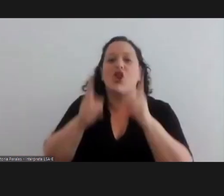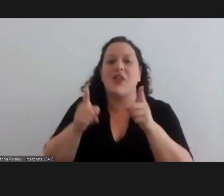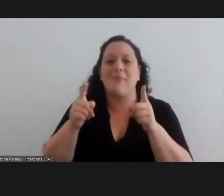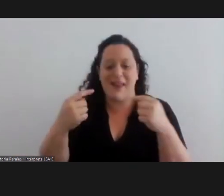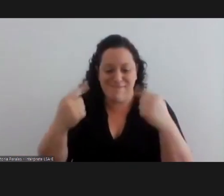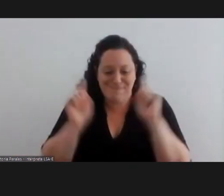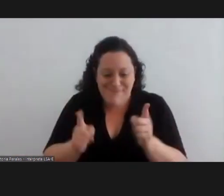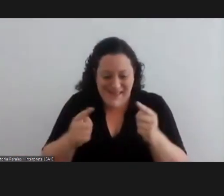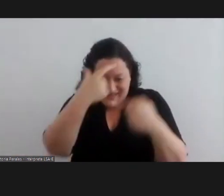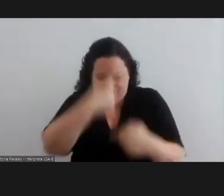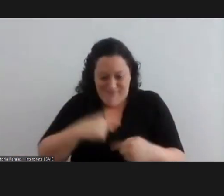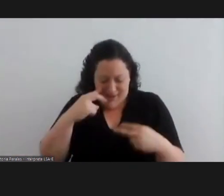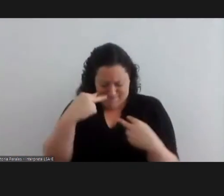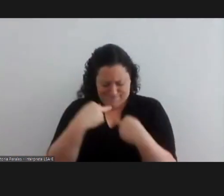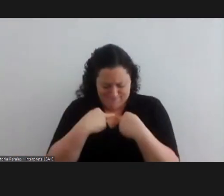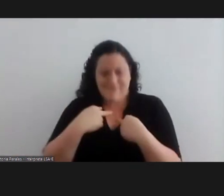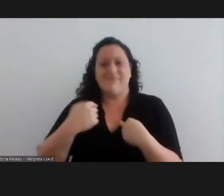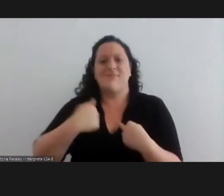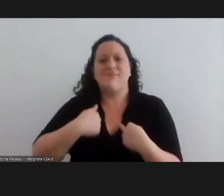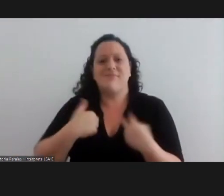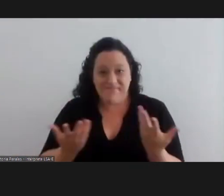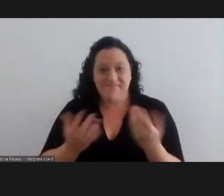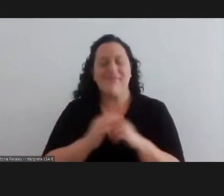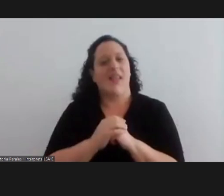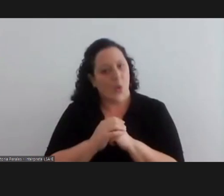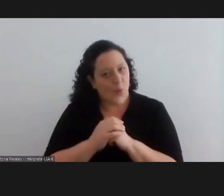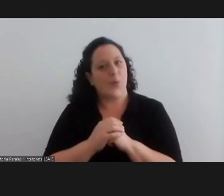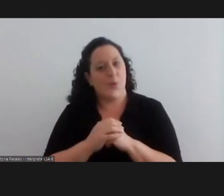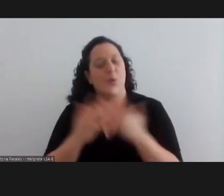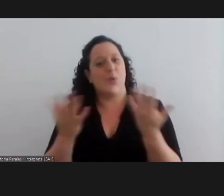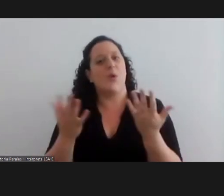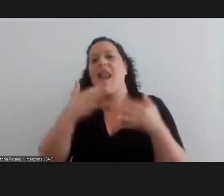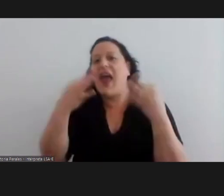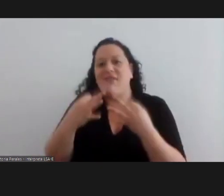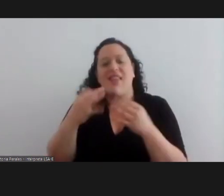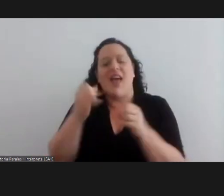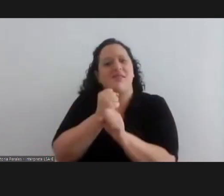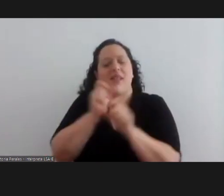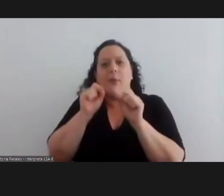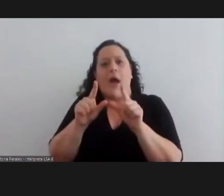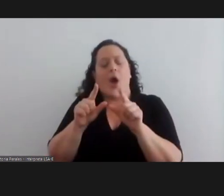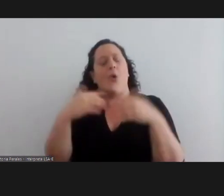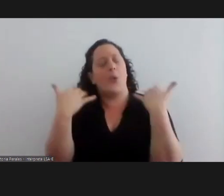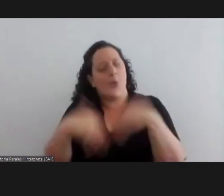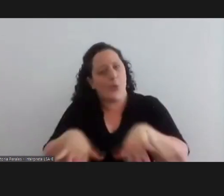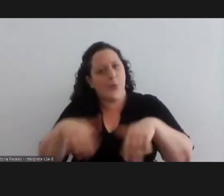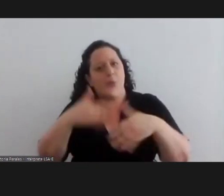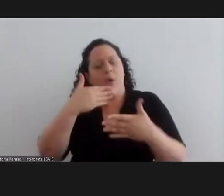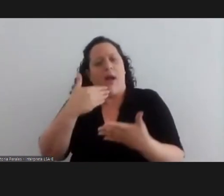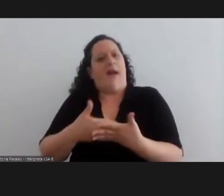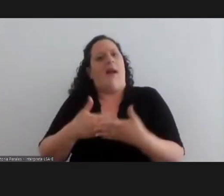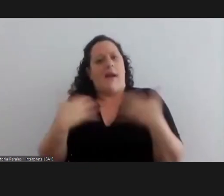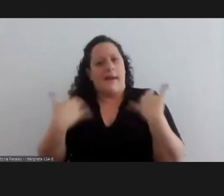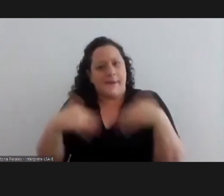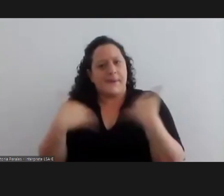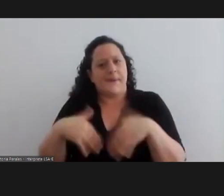placed the gaze of everyone on ourselves and from us to them. So everything you've done is admirable, everything we've